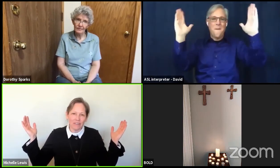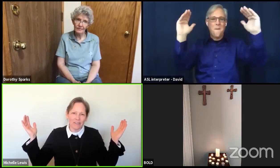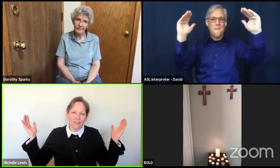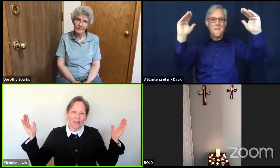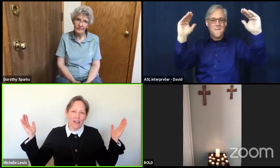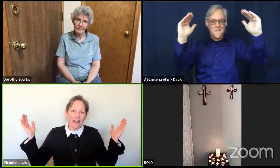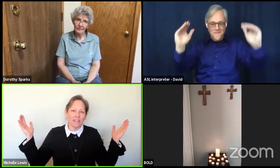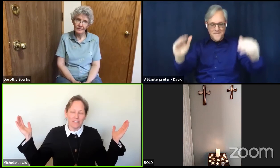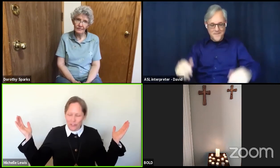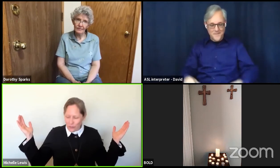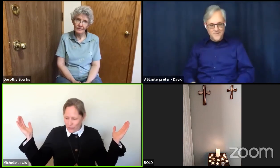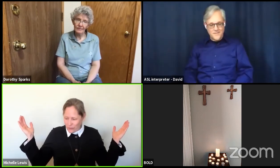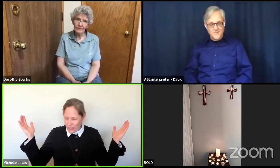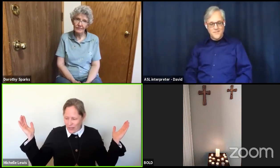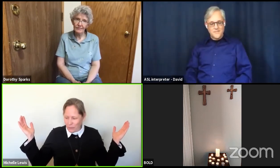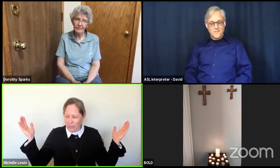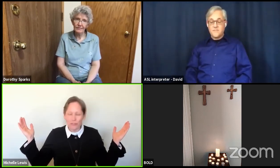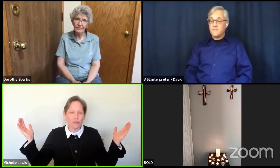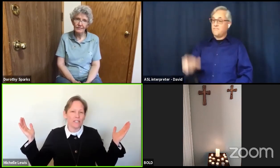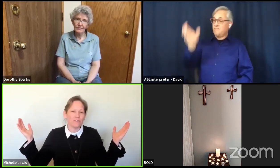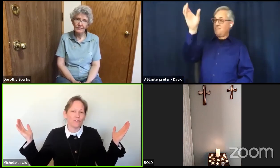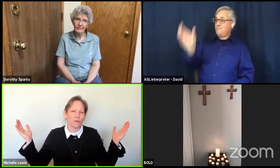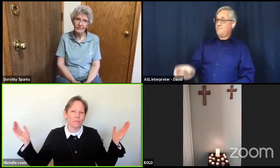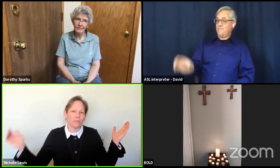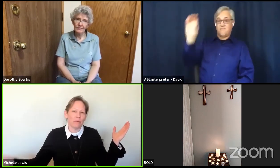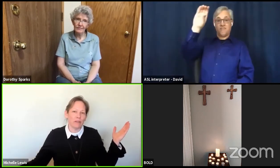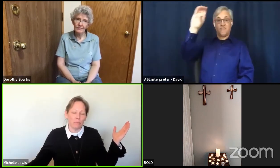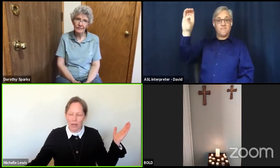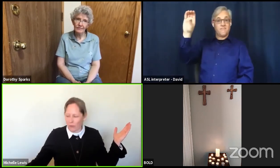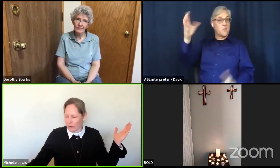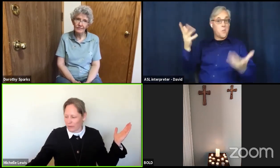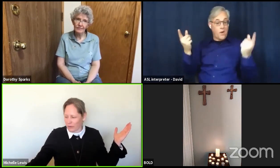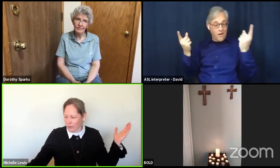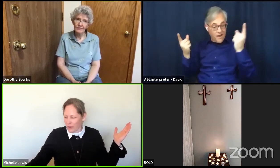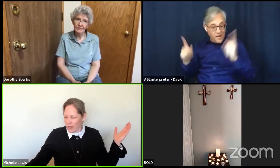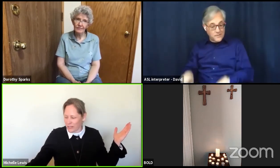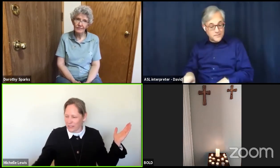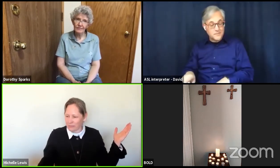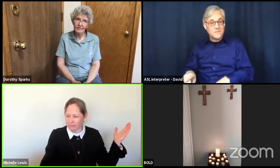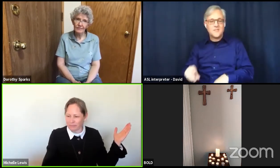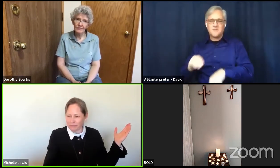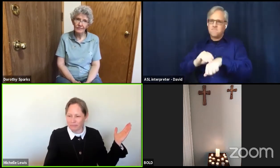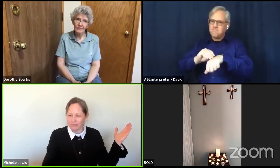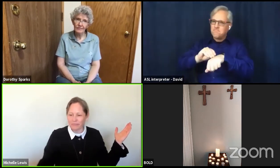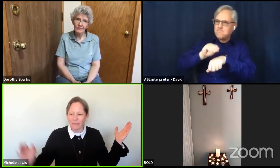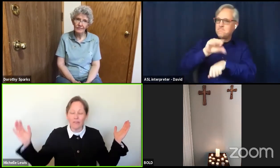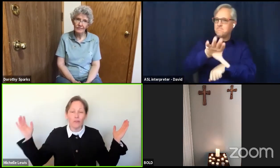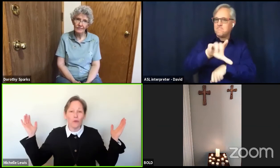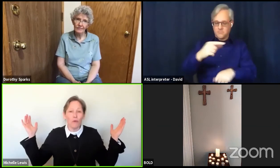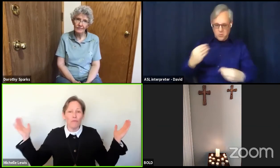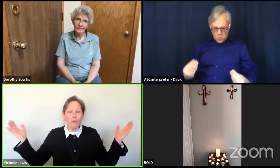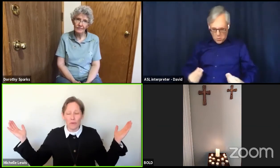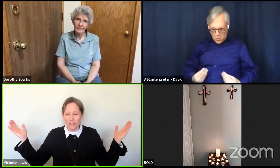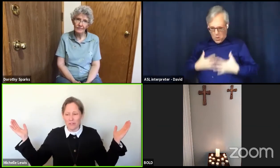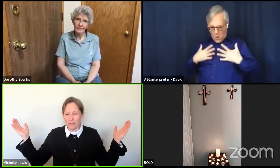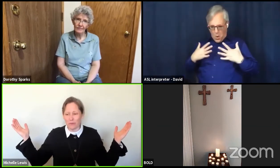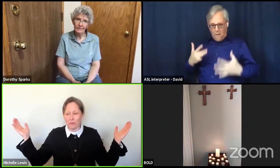as you have been transformed by the power of the cross go forth into the world